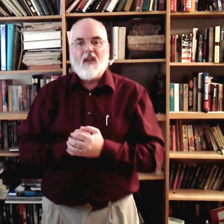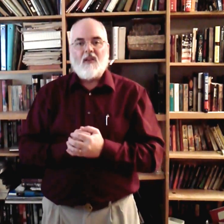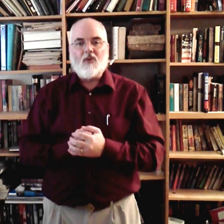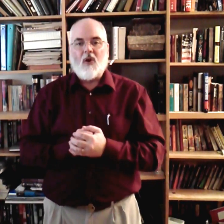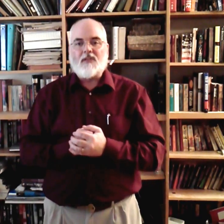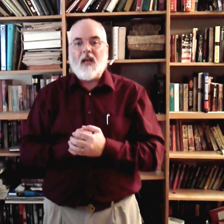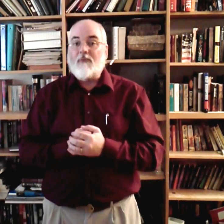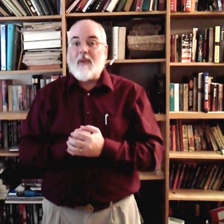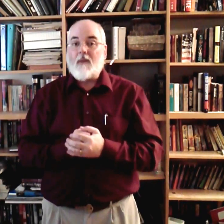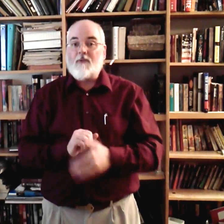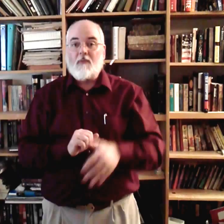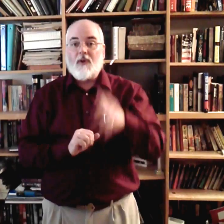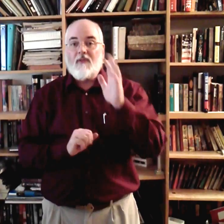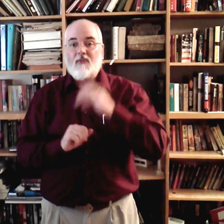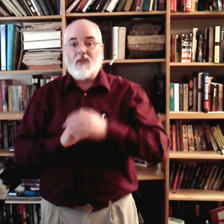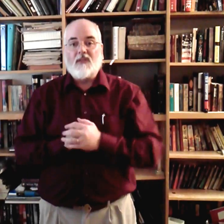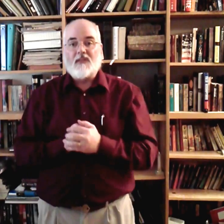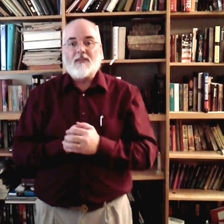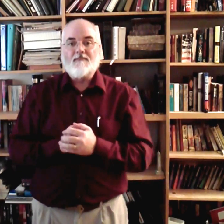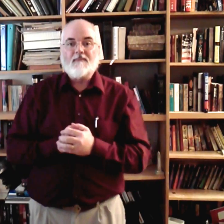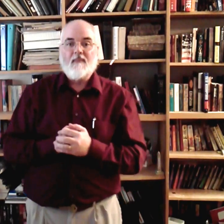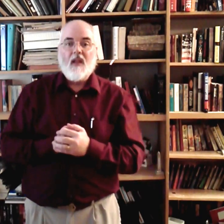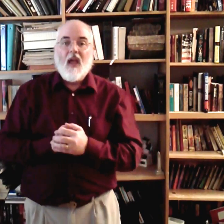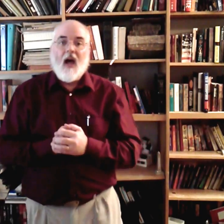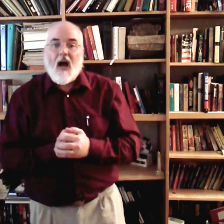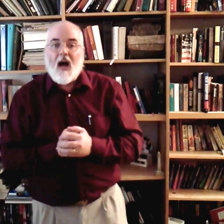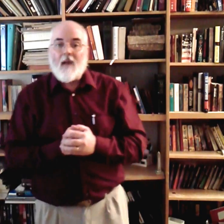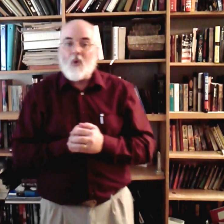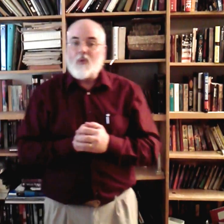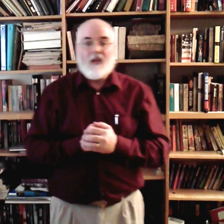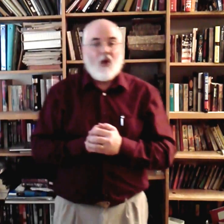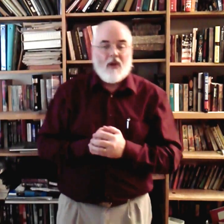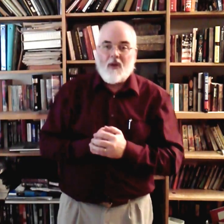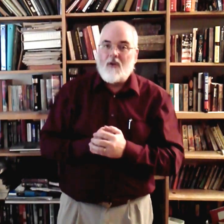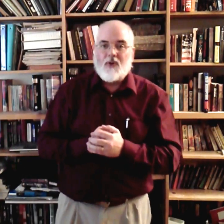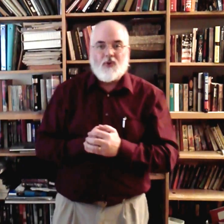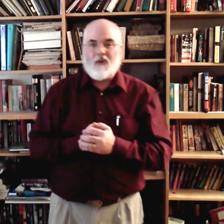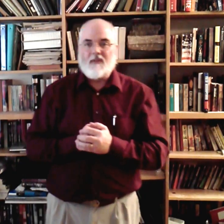Those are all signs we've picked up from the previous verses. I'm only going over Jordan.